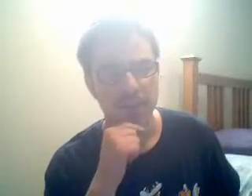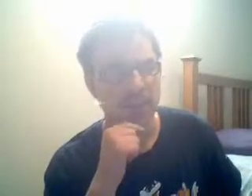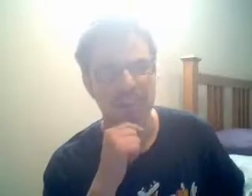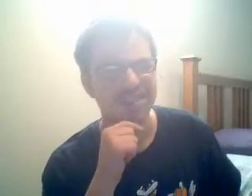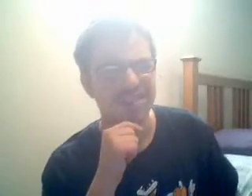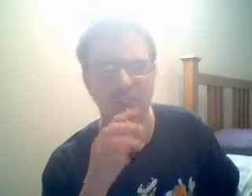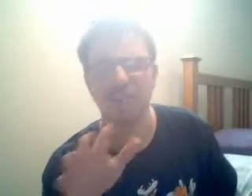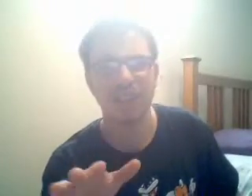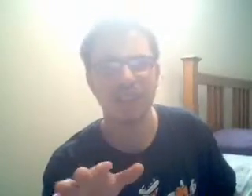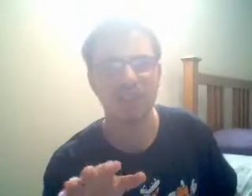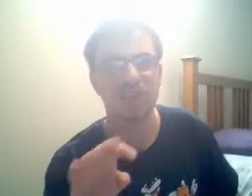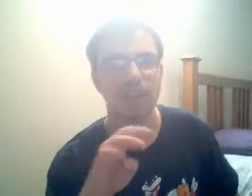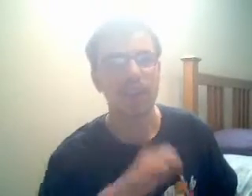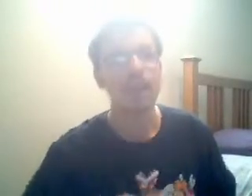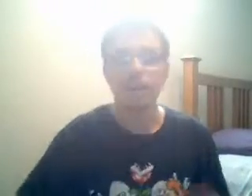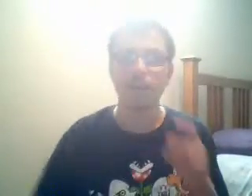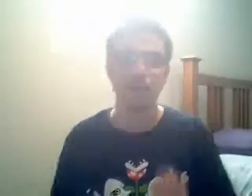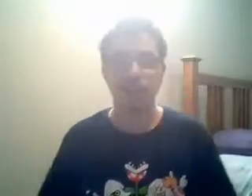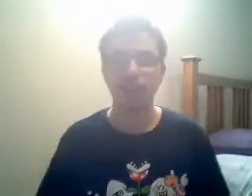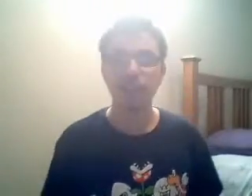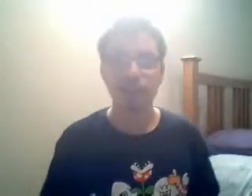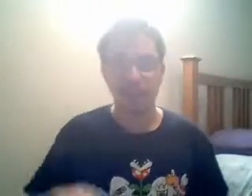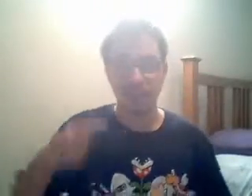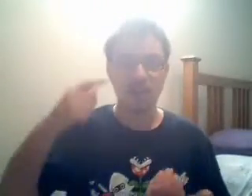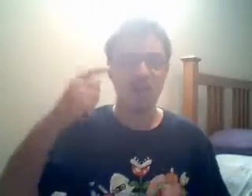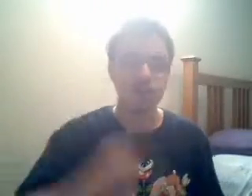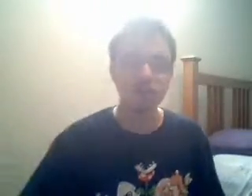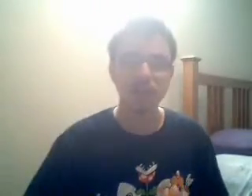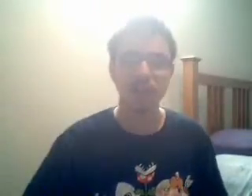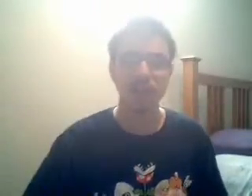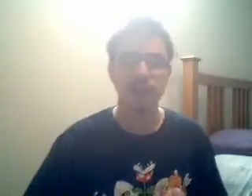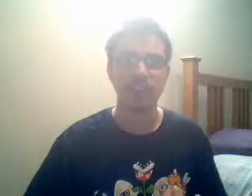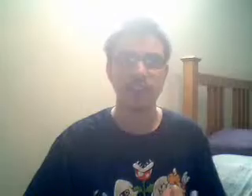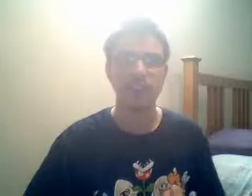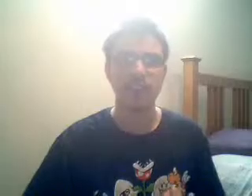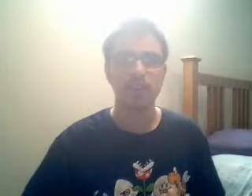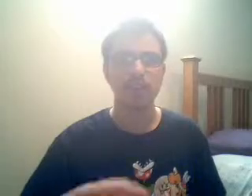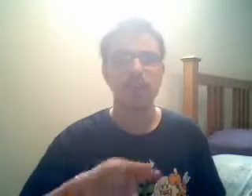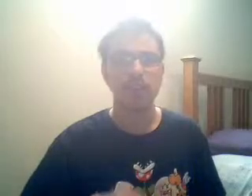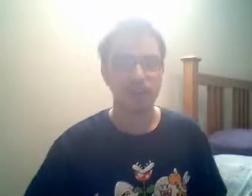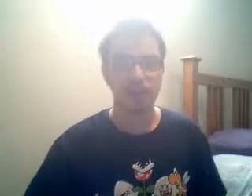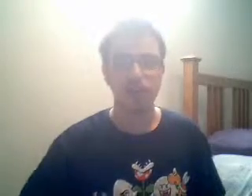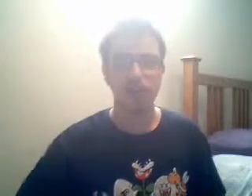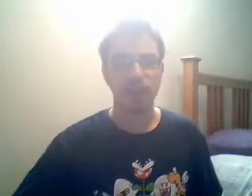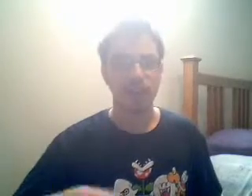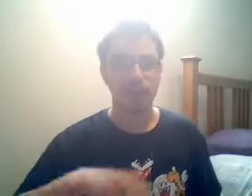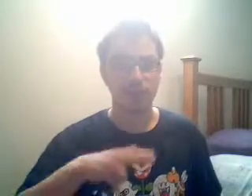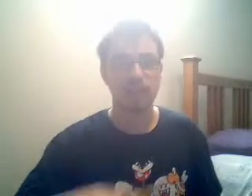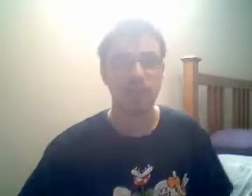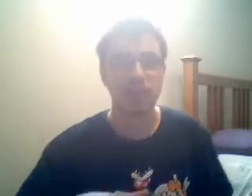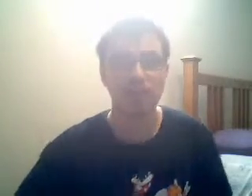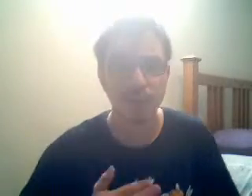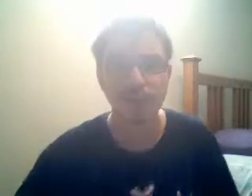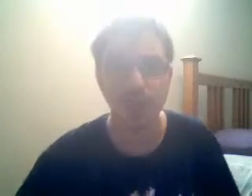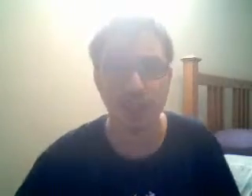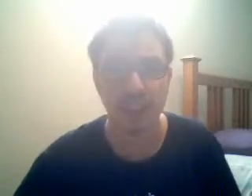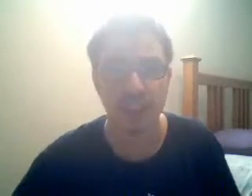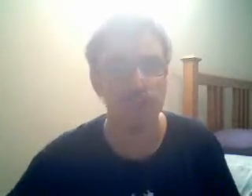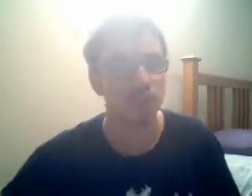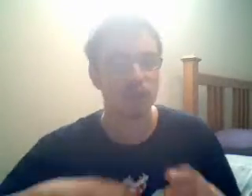Actually, it won't take a long time. Because I'm gonna add voice acting. I'm also gonna have stacked up voice acting. Which